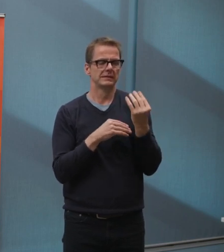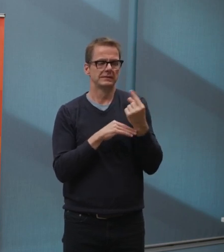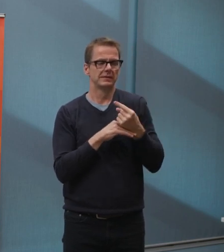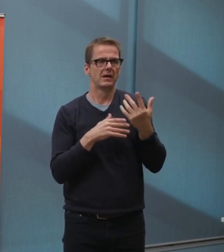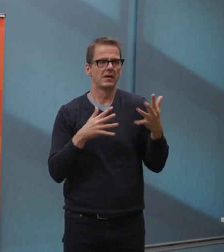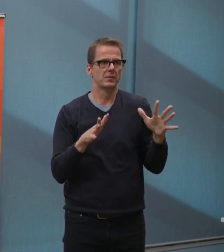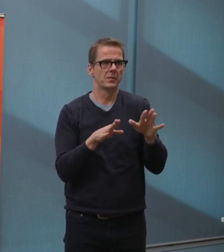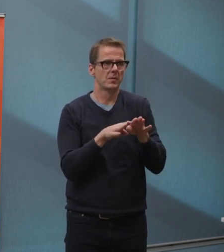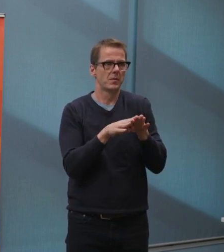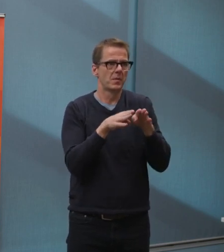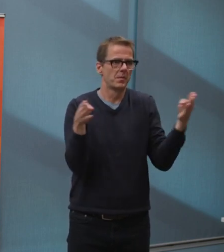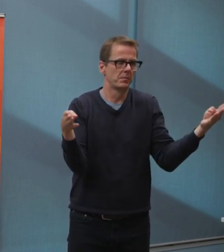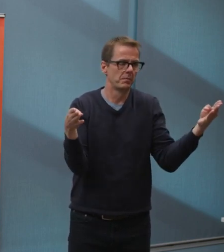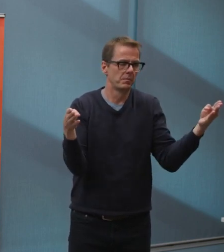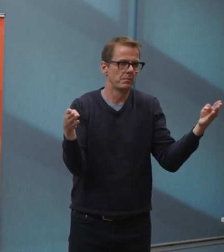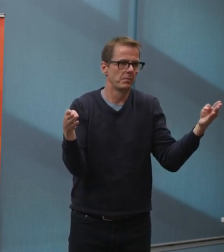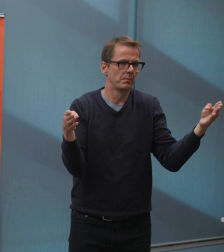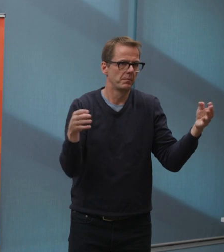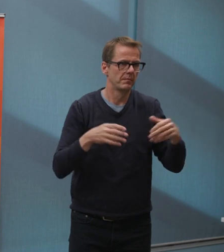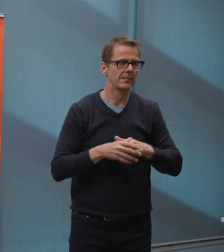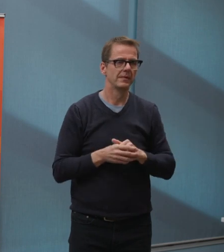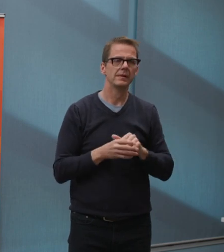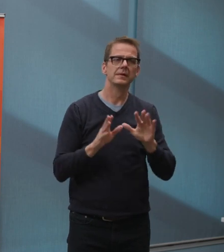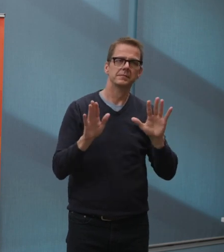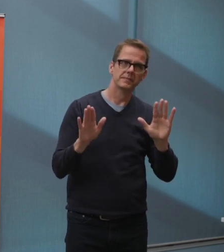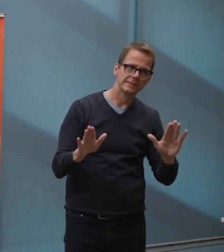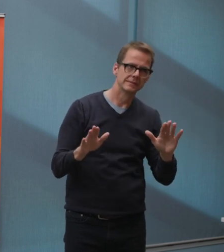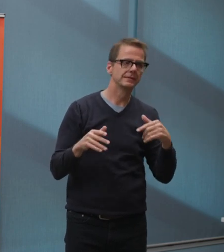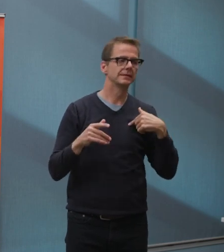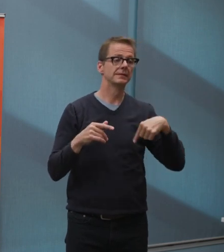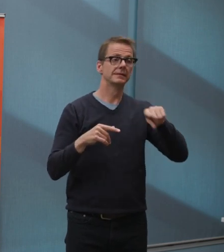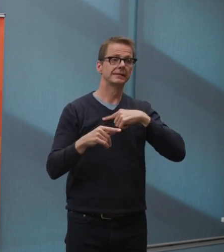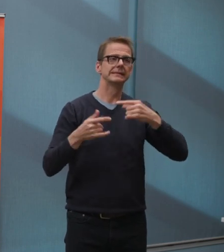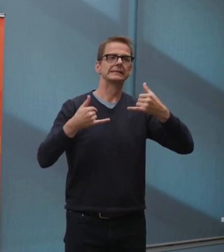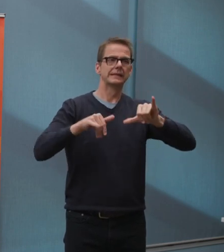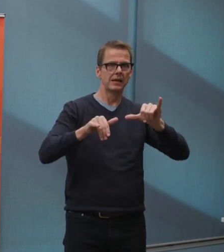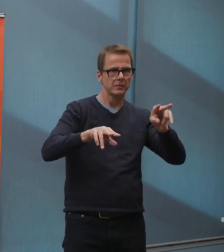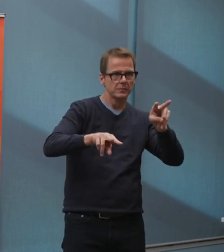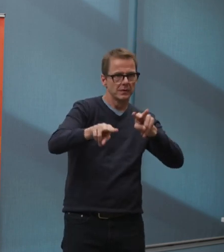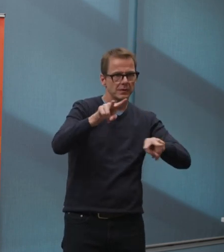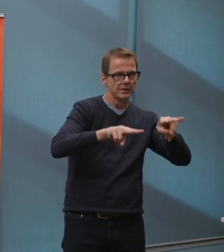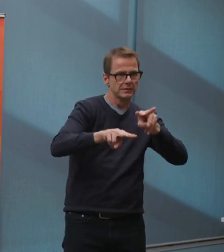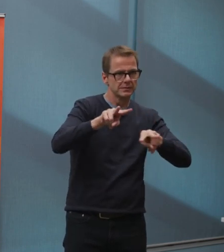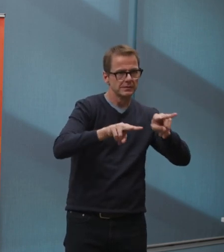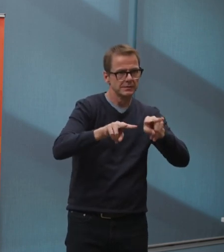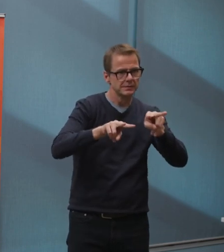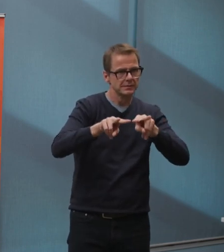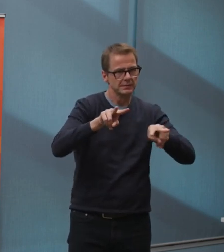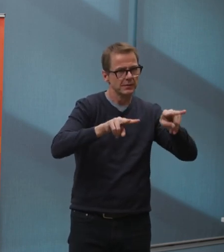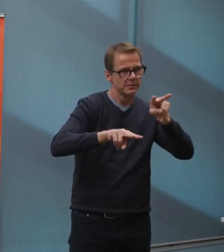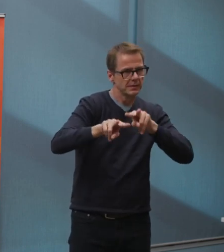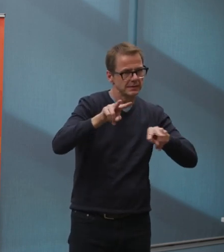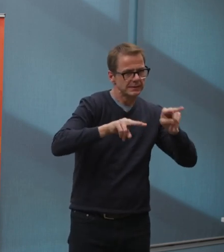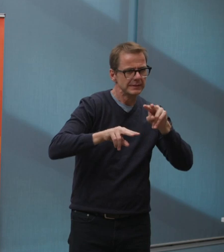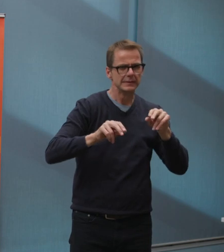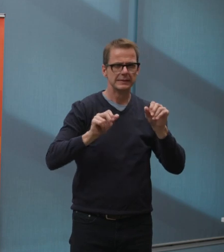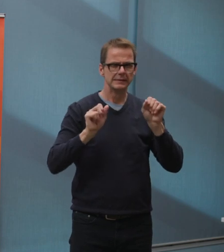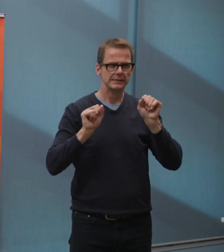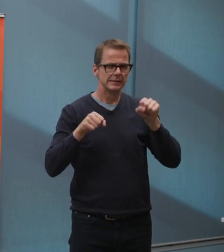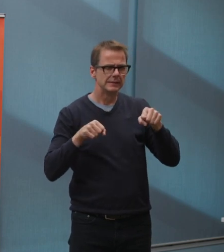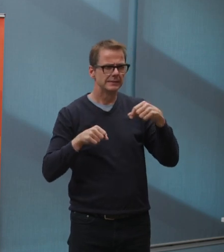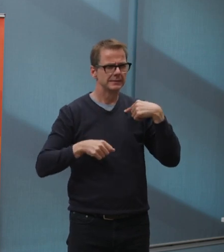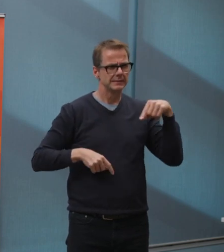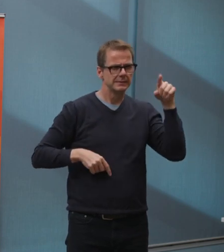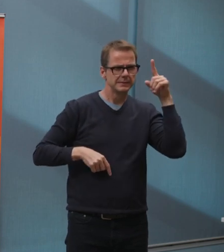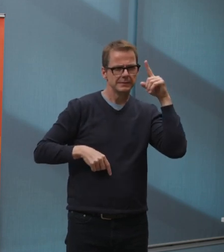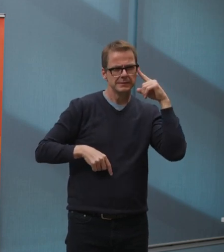dispensers in off-leash dog parks. Dog park users should bring their own bags and please pick up after their pet. They should also clean